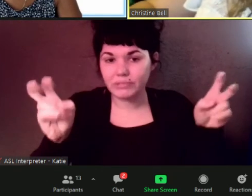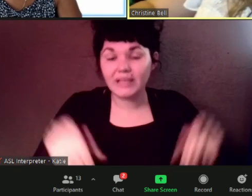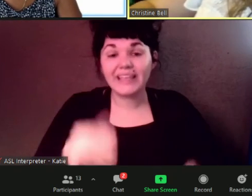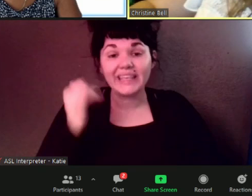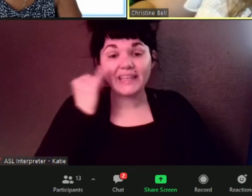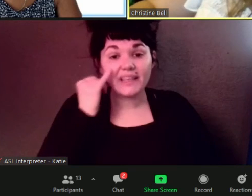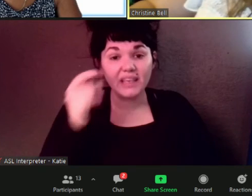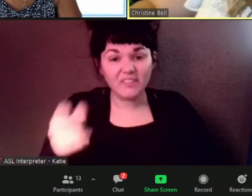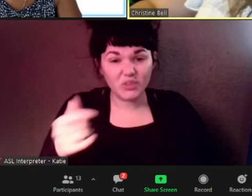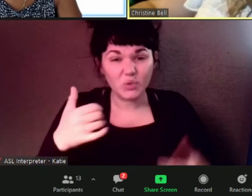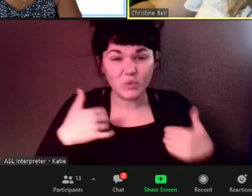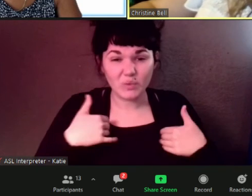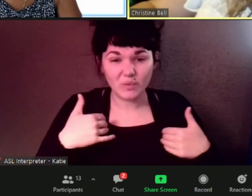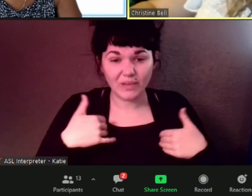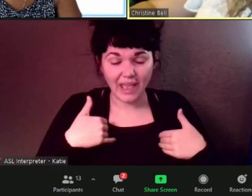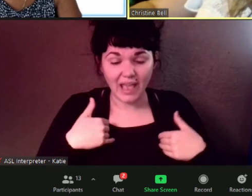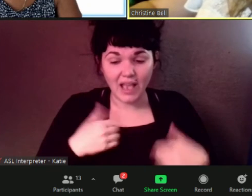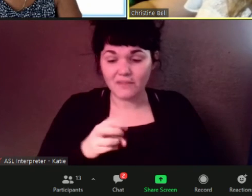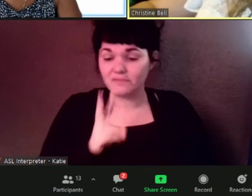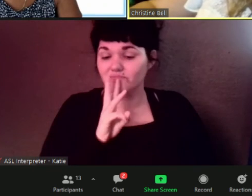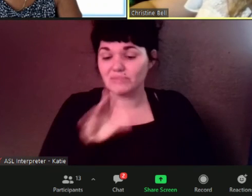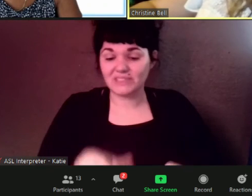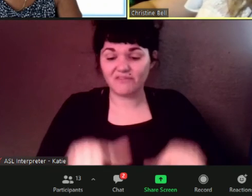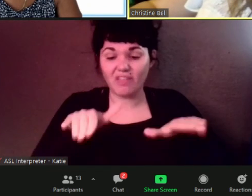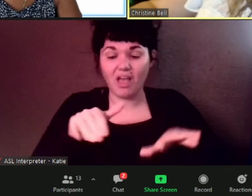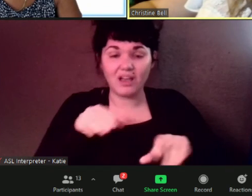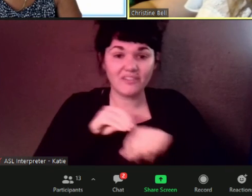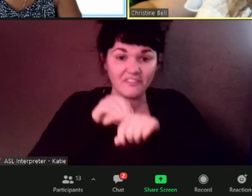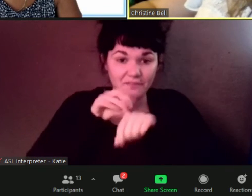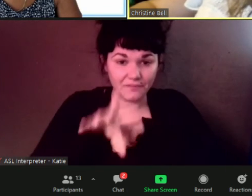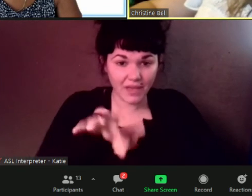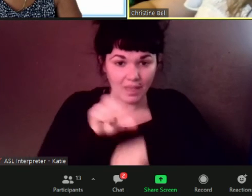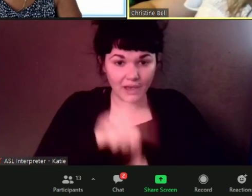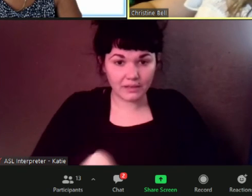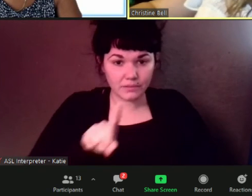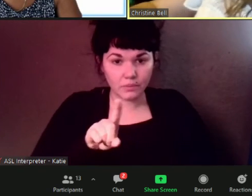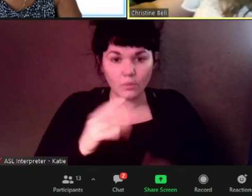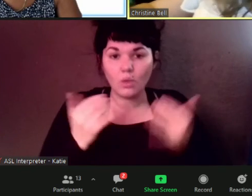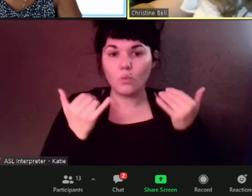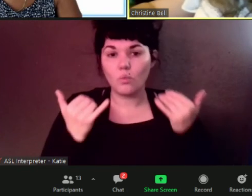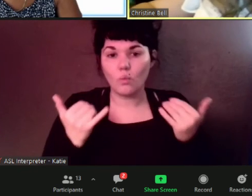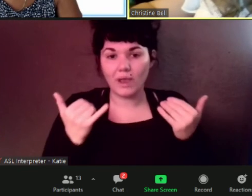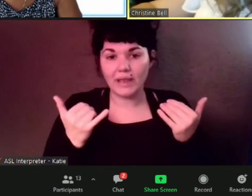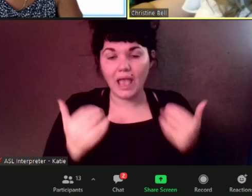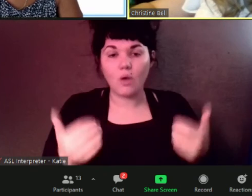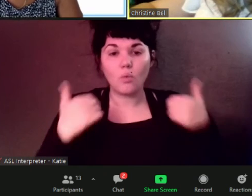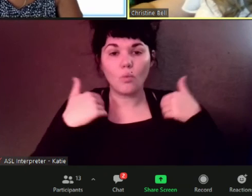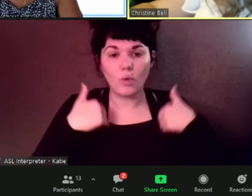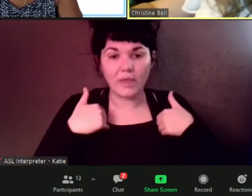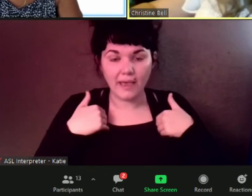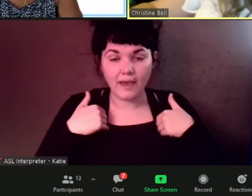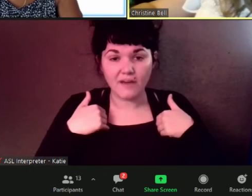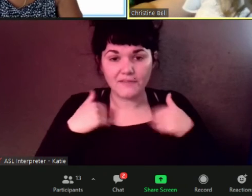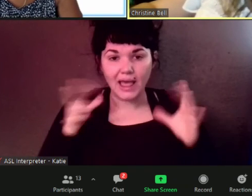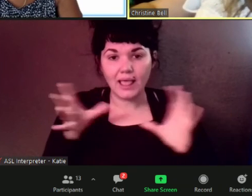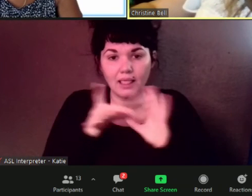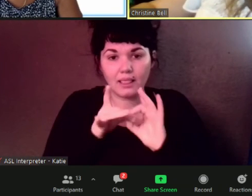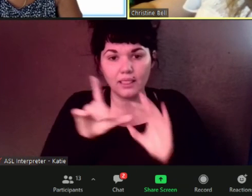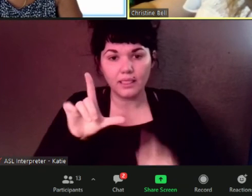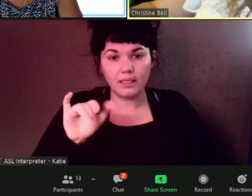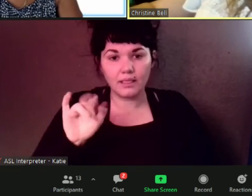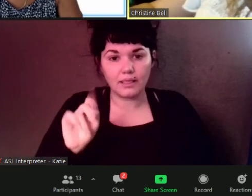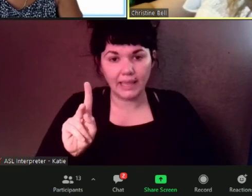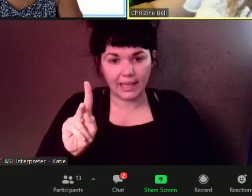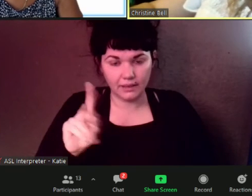uh we're putting a link in the chat right now uh of where you can go and